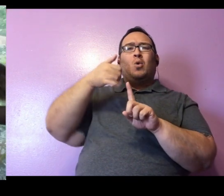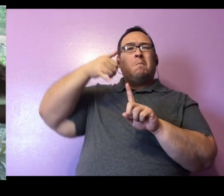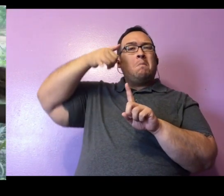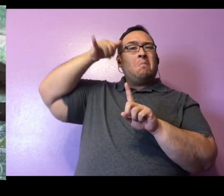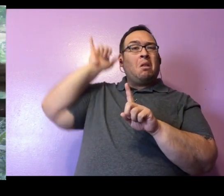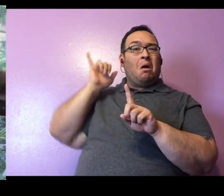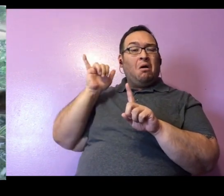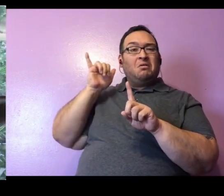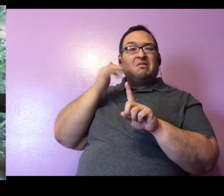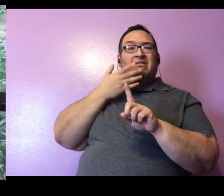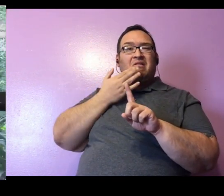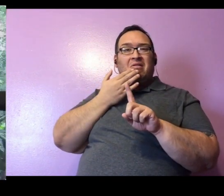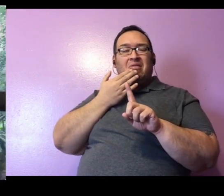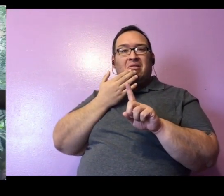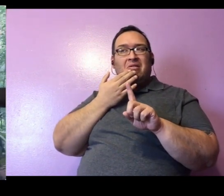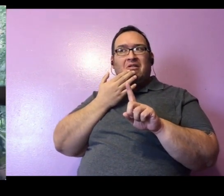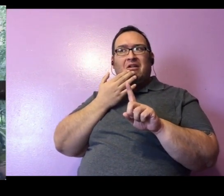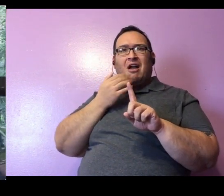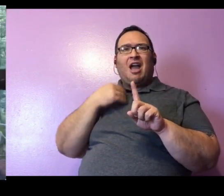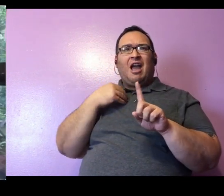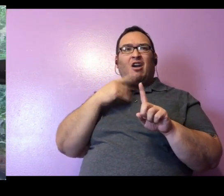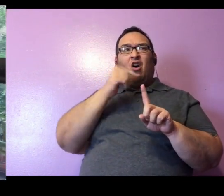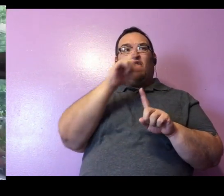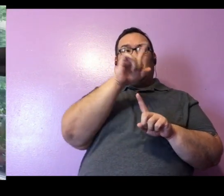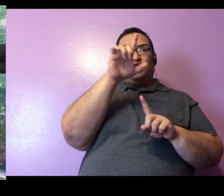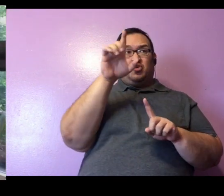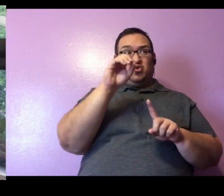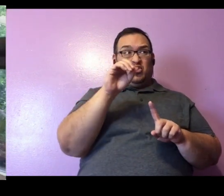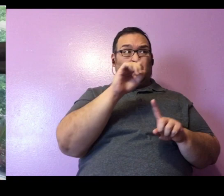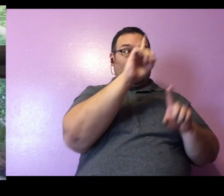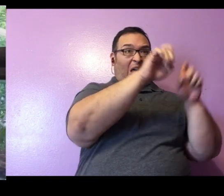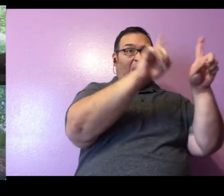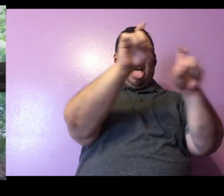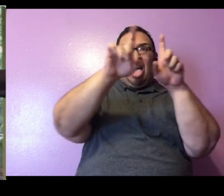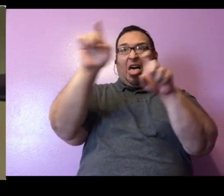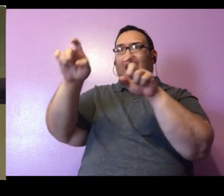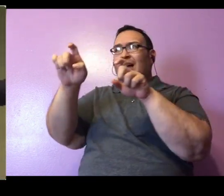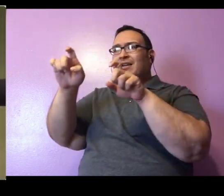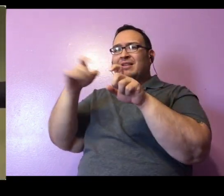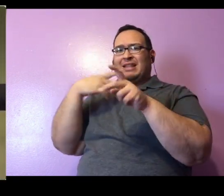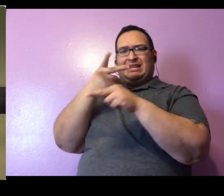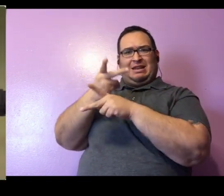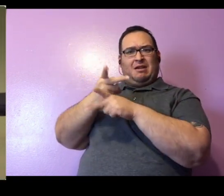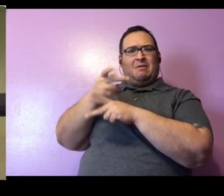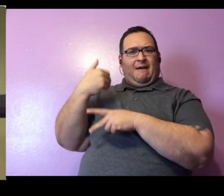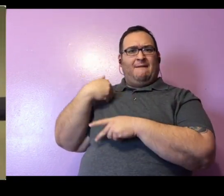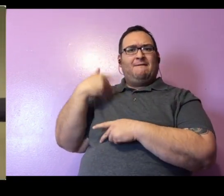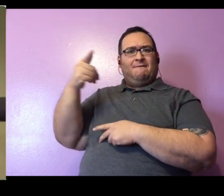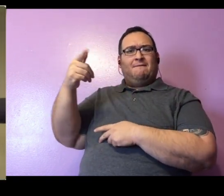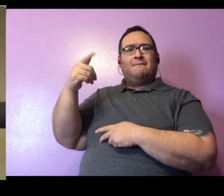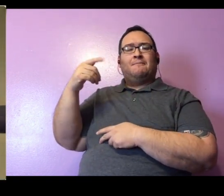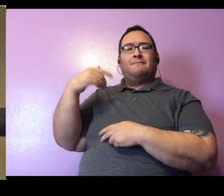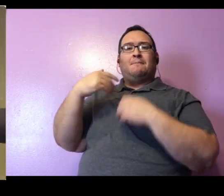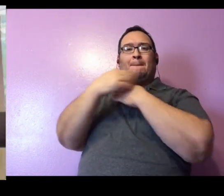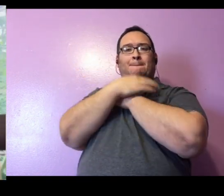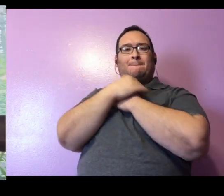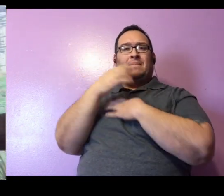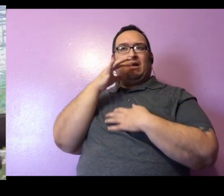that we've ever seen. And we've talked to a lot of other zookeepers at other zoos who have taken care of bearcats. And she's actually the lightest in color